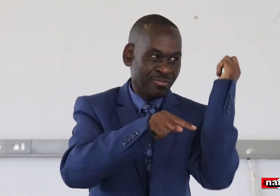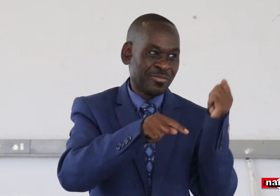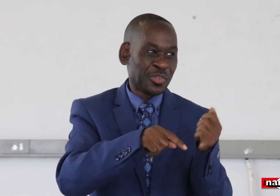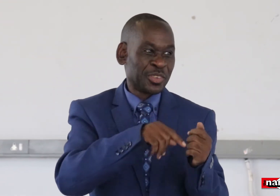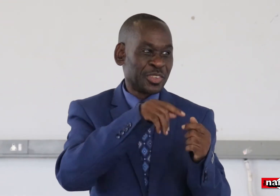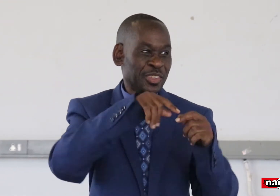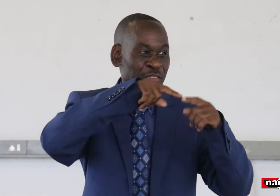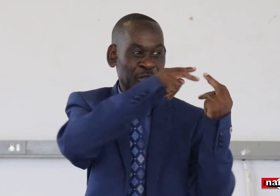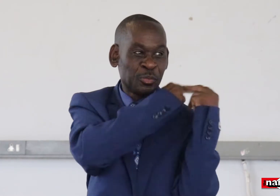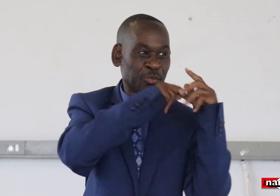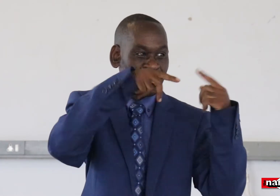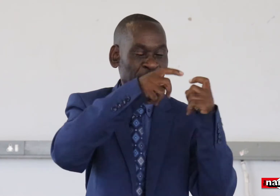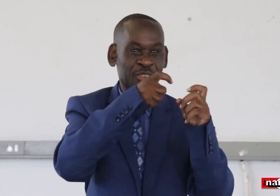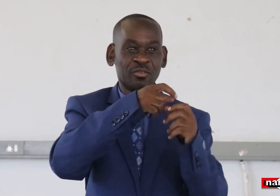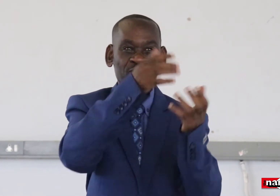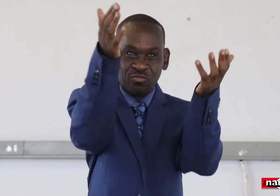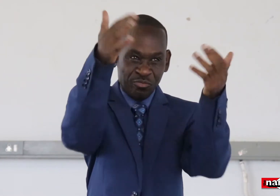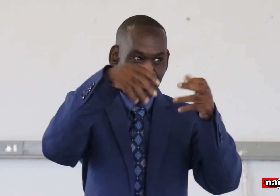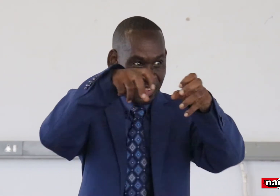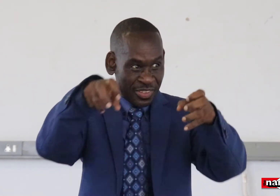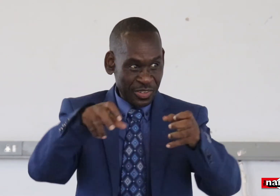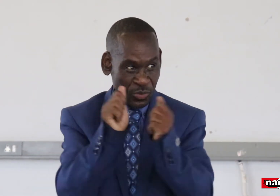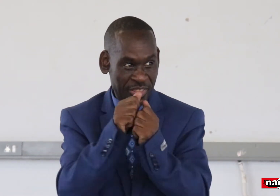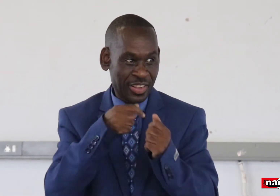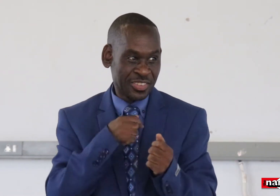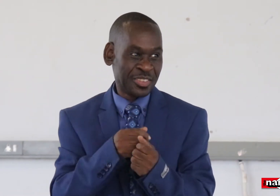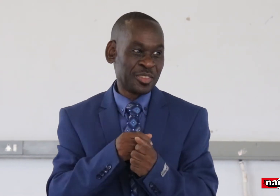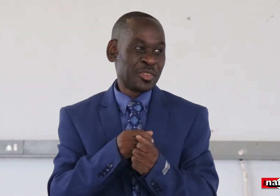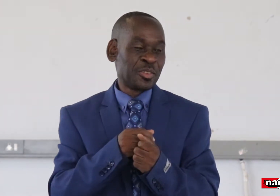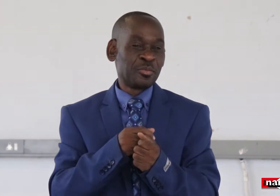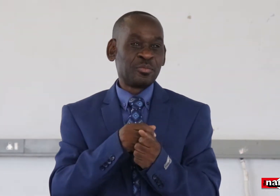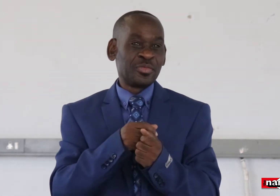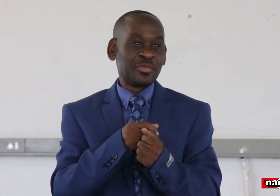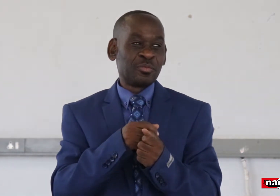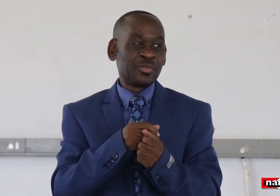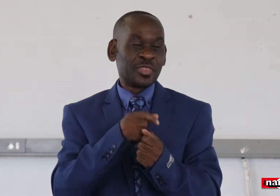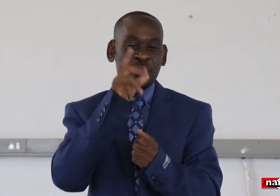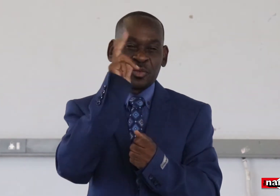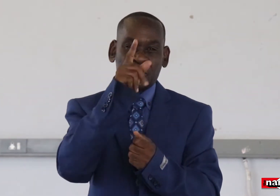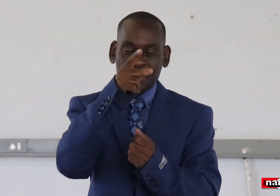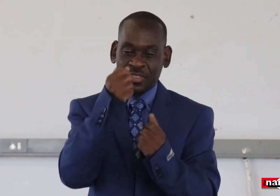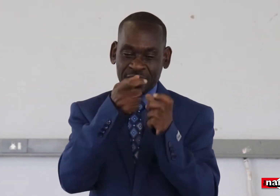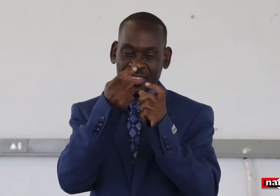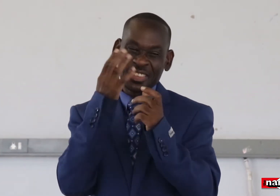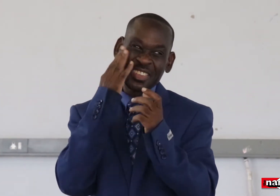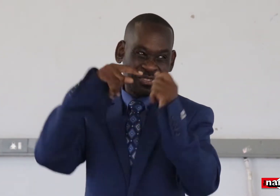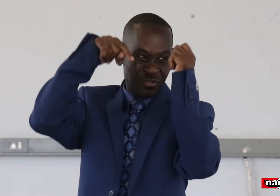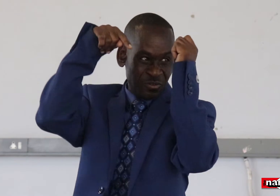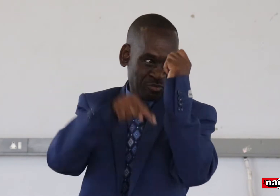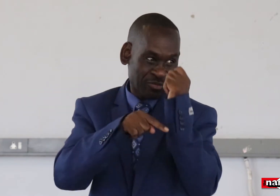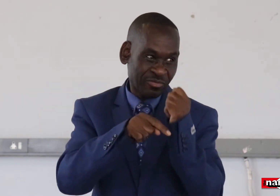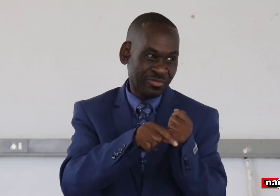So she invited, expect from different institutions to come and give advice to the Council.